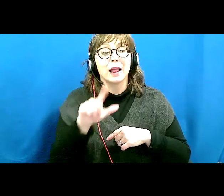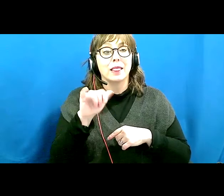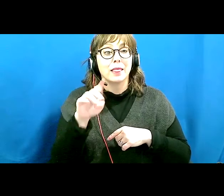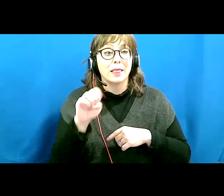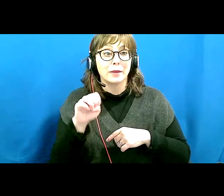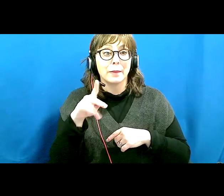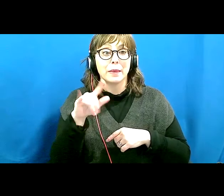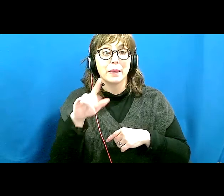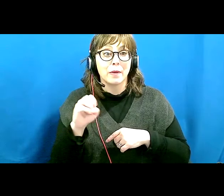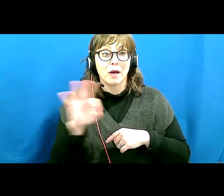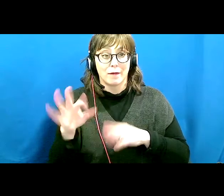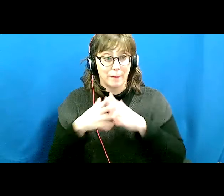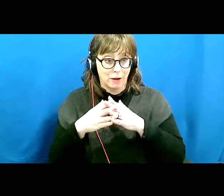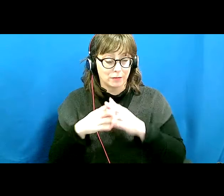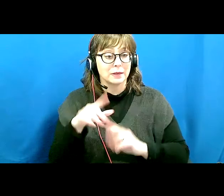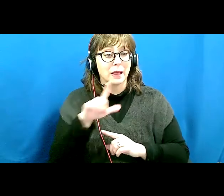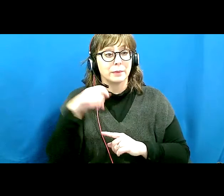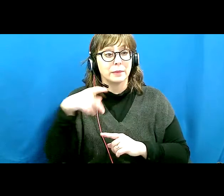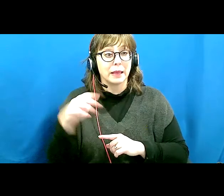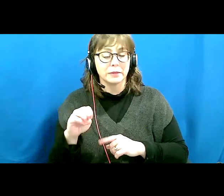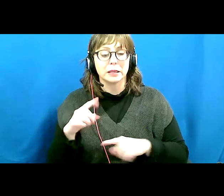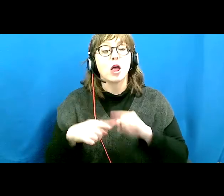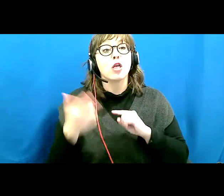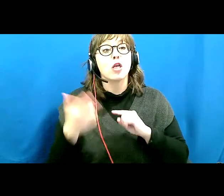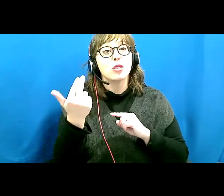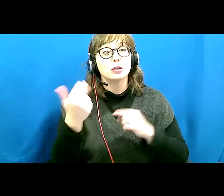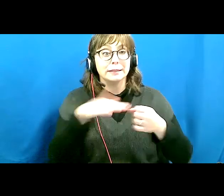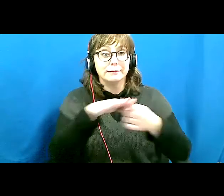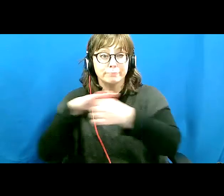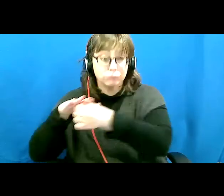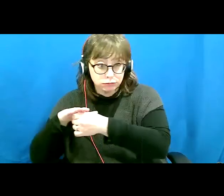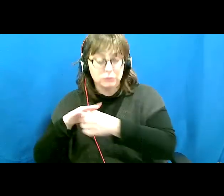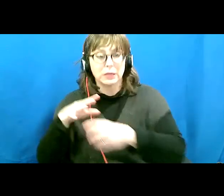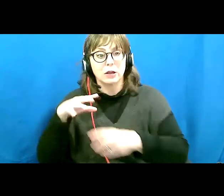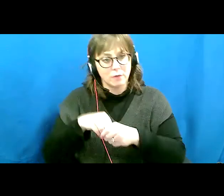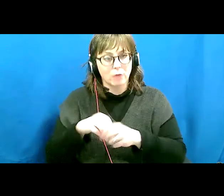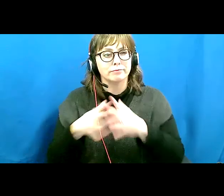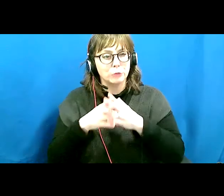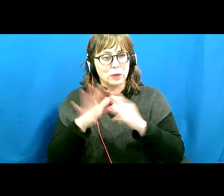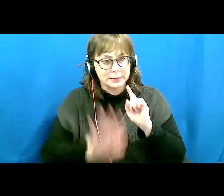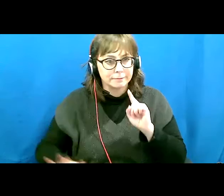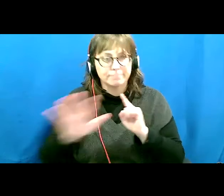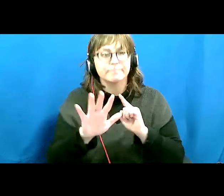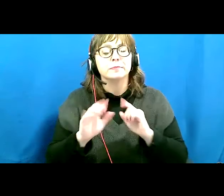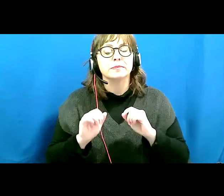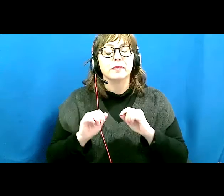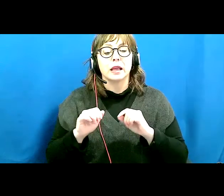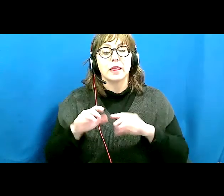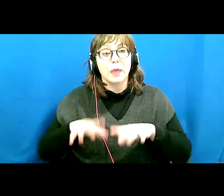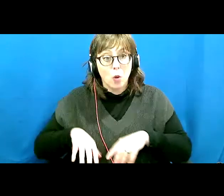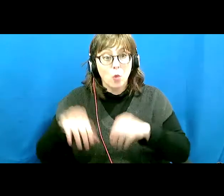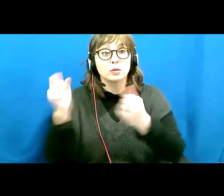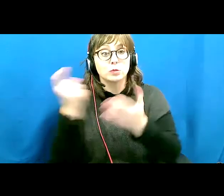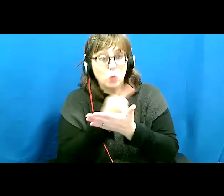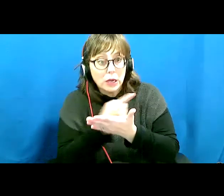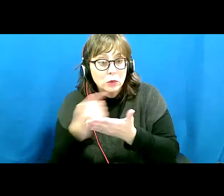organization that is made up of 13 districts which cover the continental United States. They host a week-long national